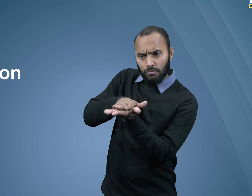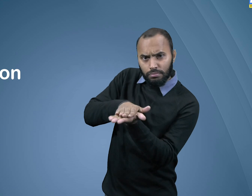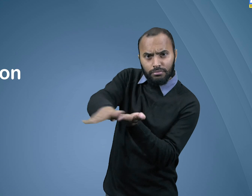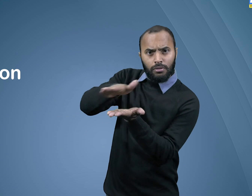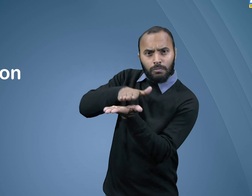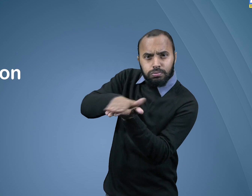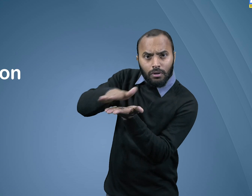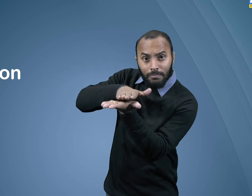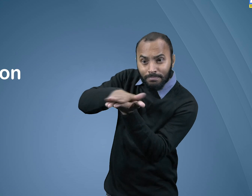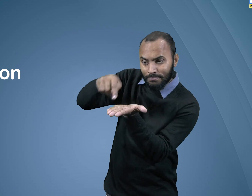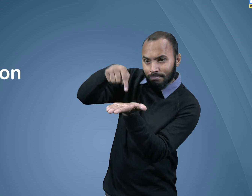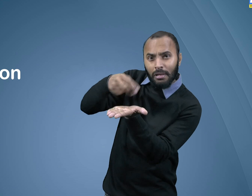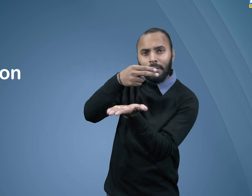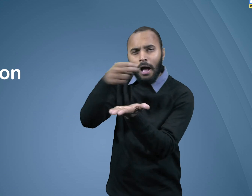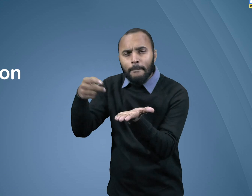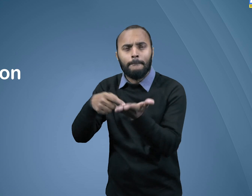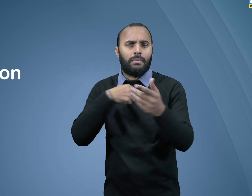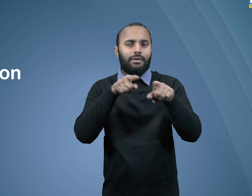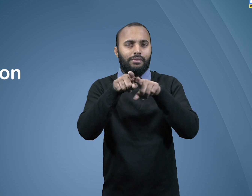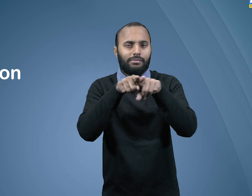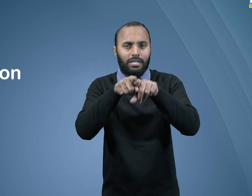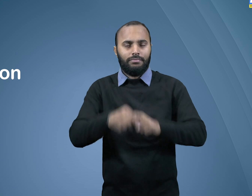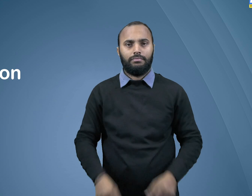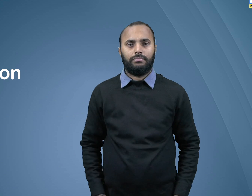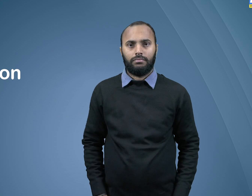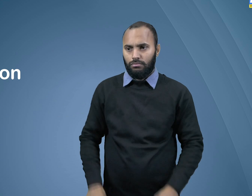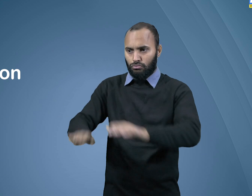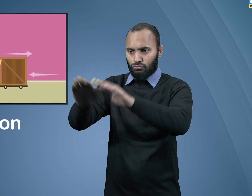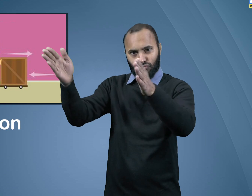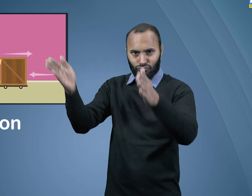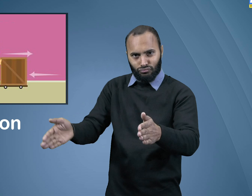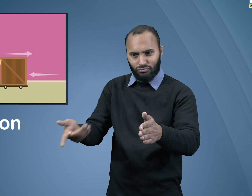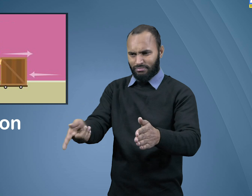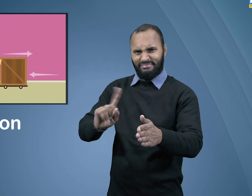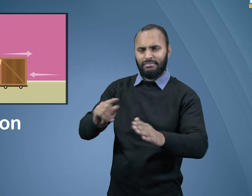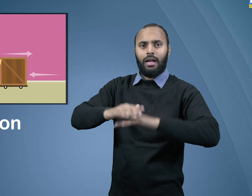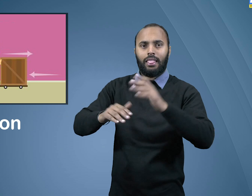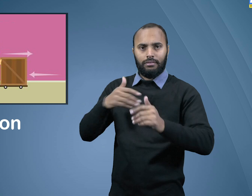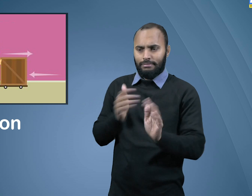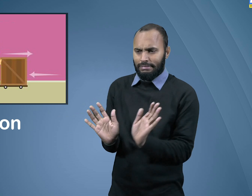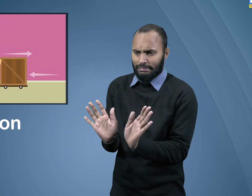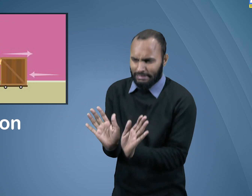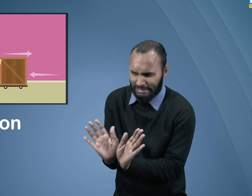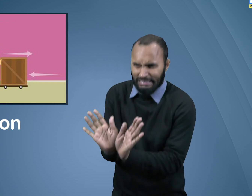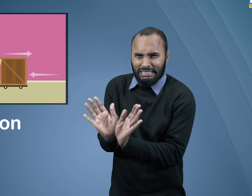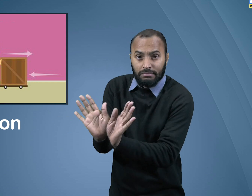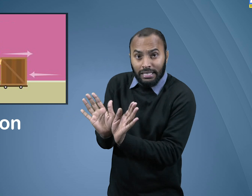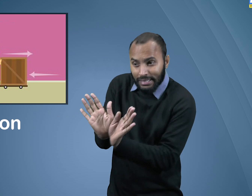This word can be explained as rubbing